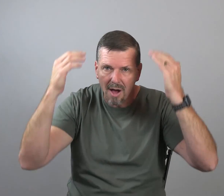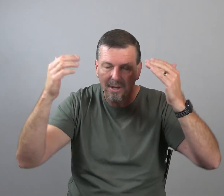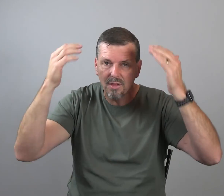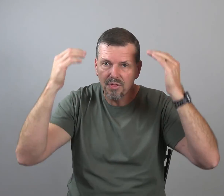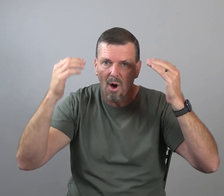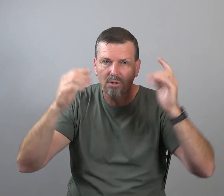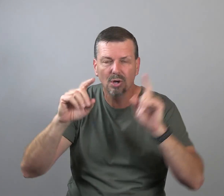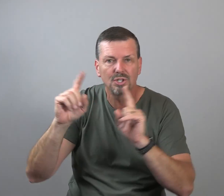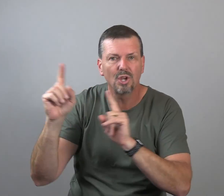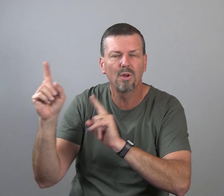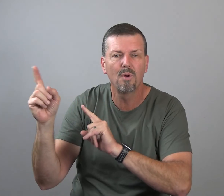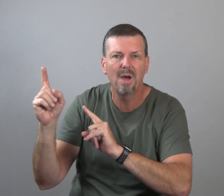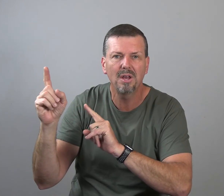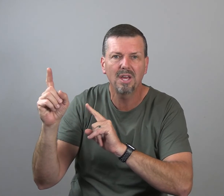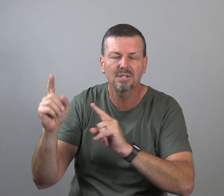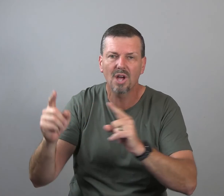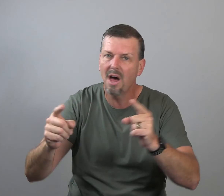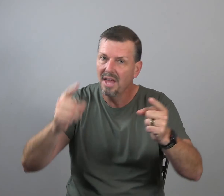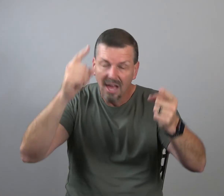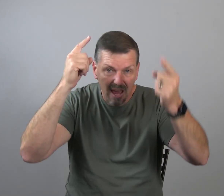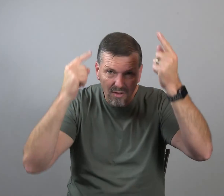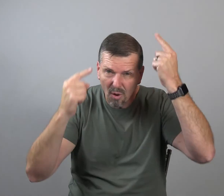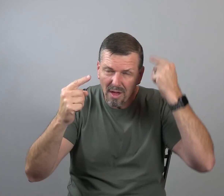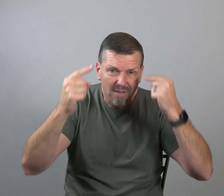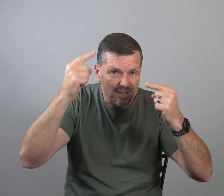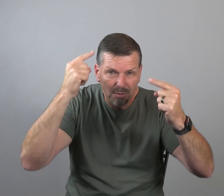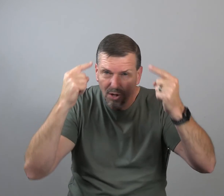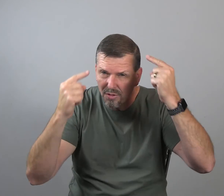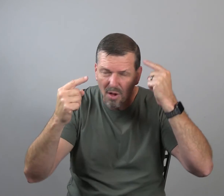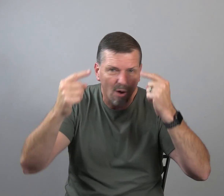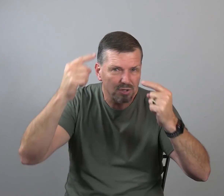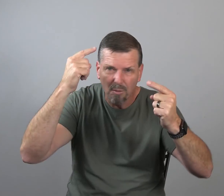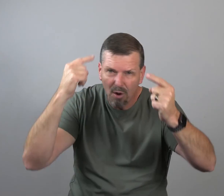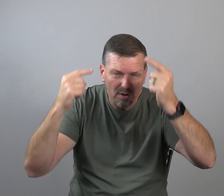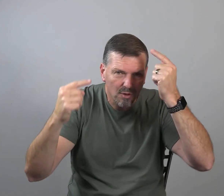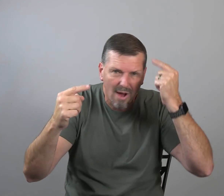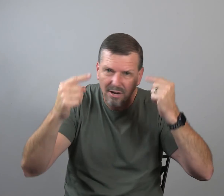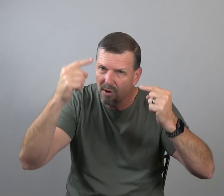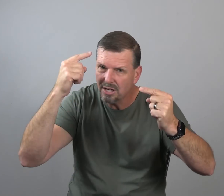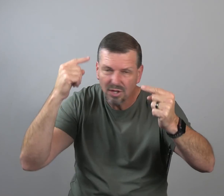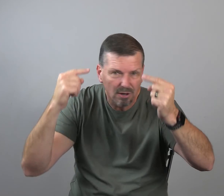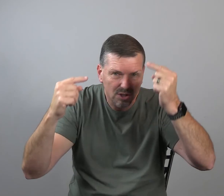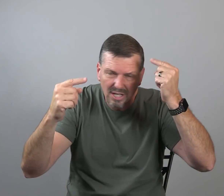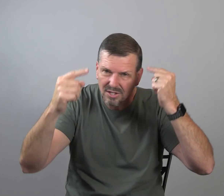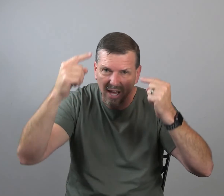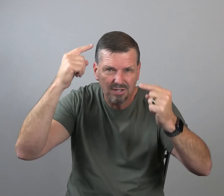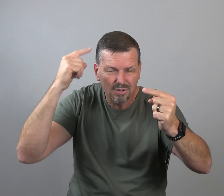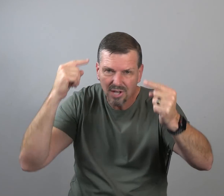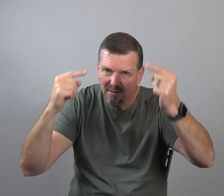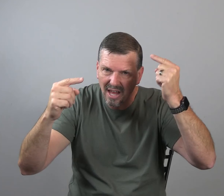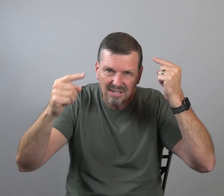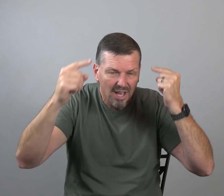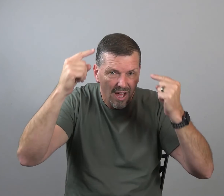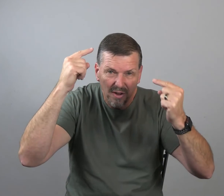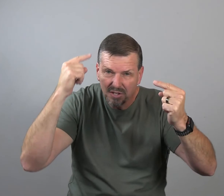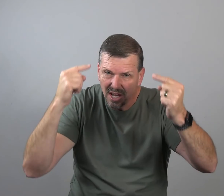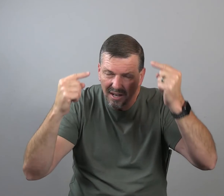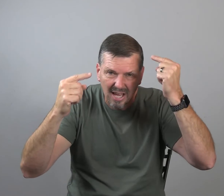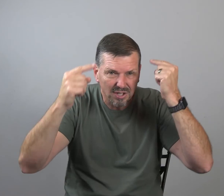dominant thoughts are still in rebellion against God. Even though they've got some good thoughts, they're moving in the right direction. They're six days, they're seven days, they're 10 days,